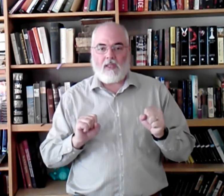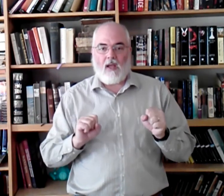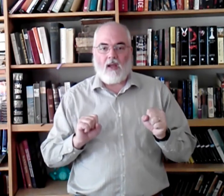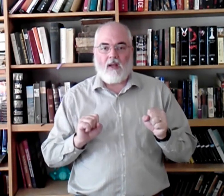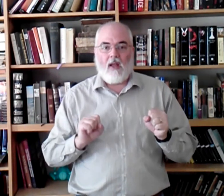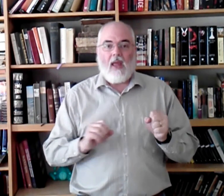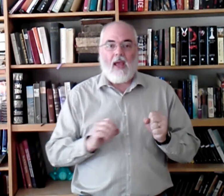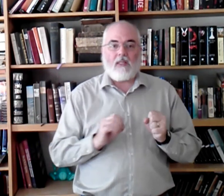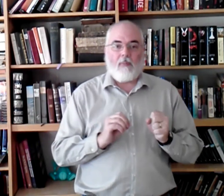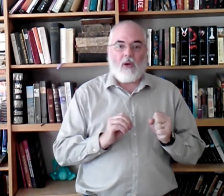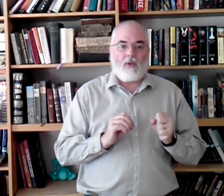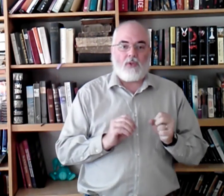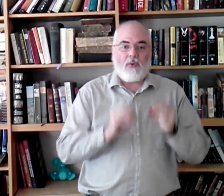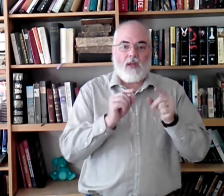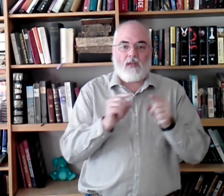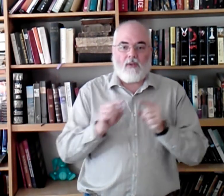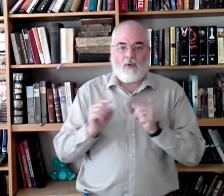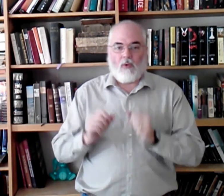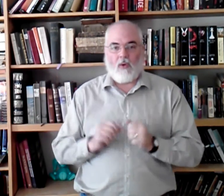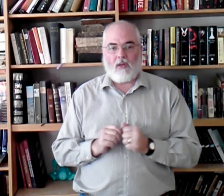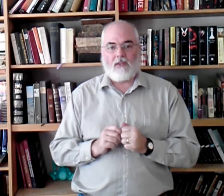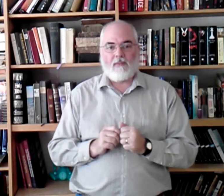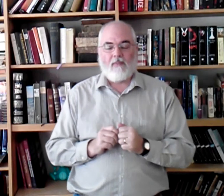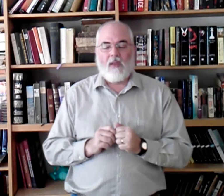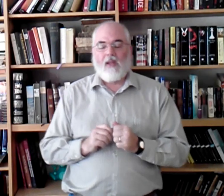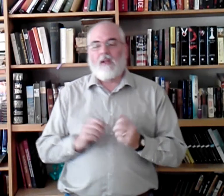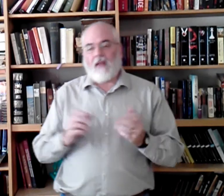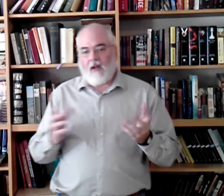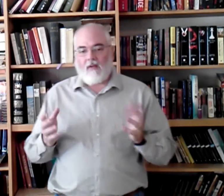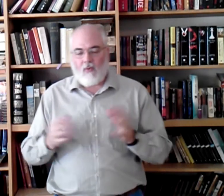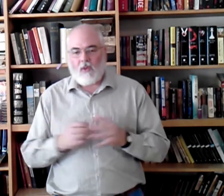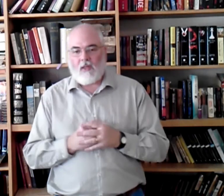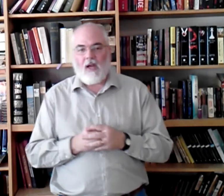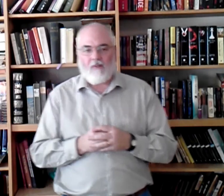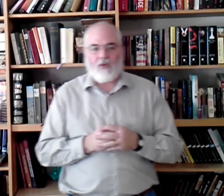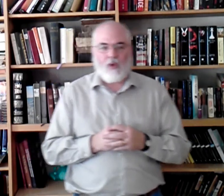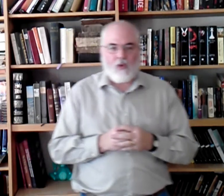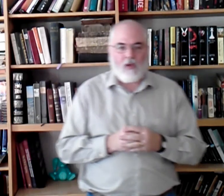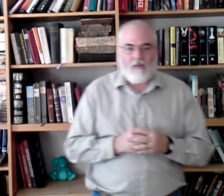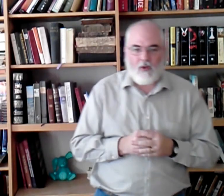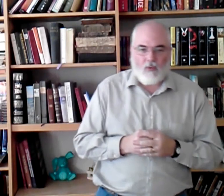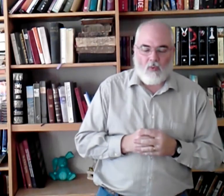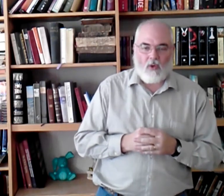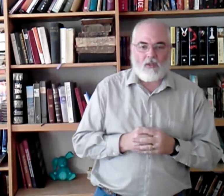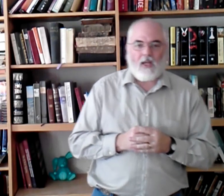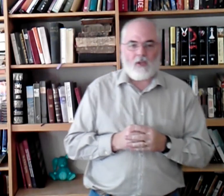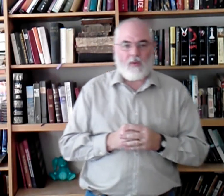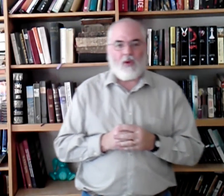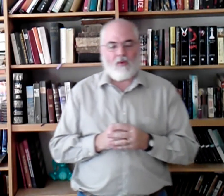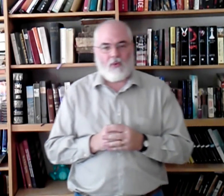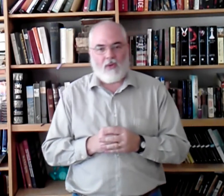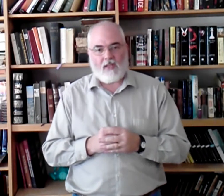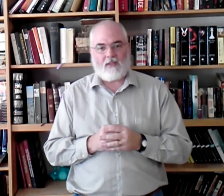signed, as opposed to individual words. Now, of course, I'm going to have to show you individual words as we go through this.